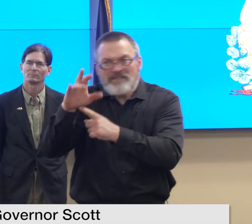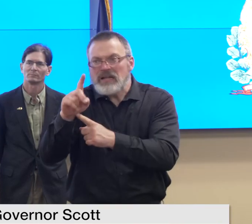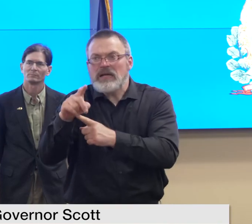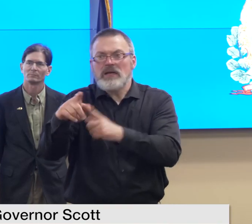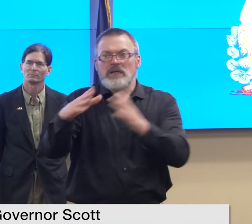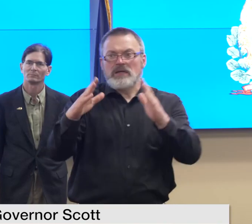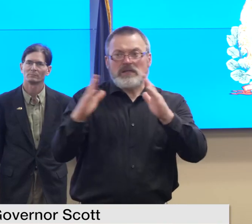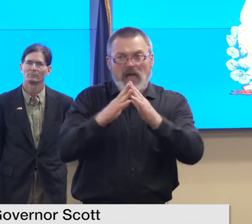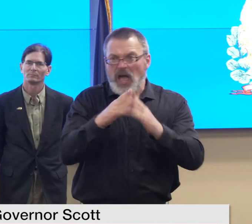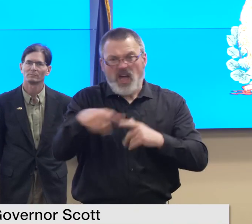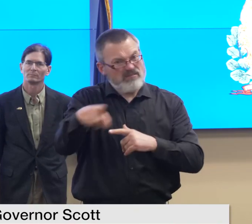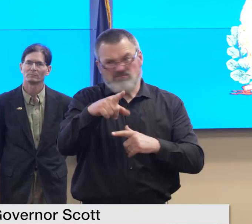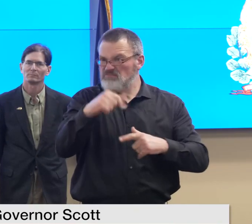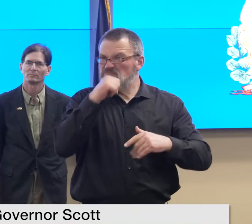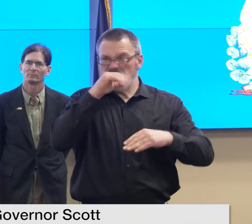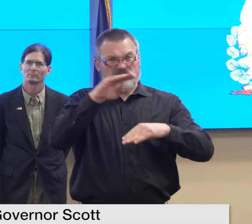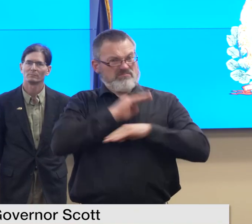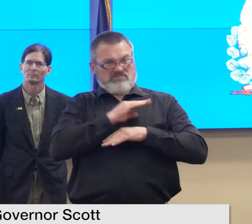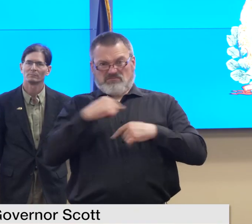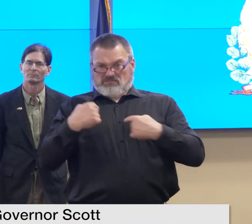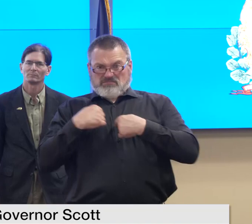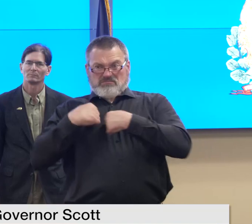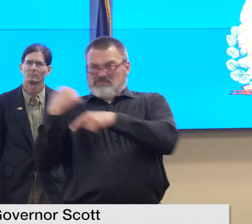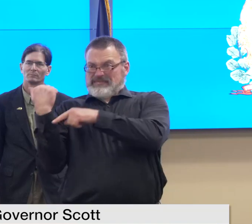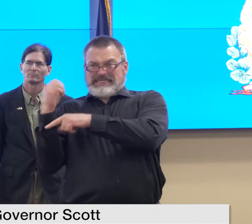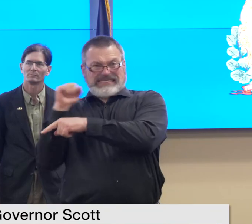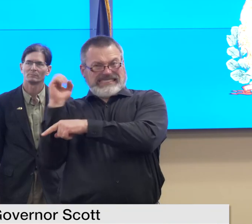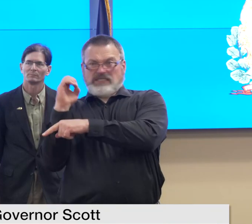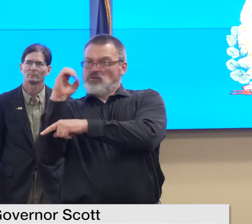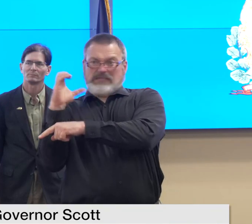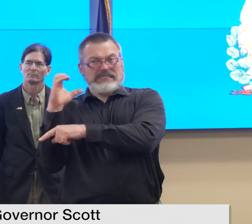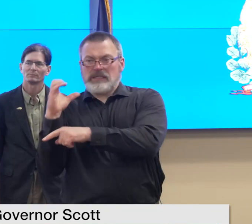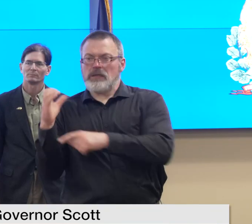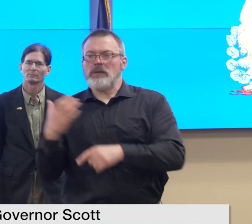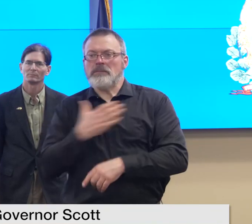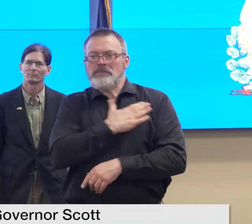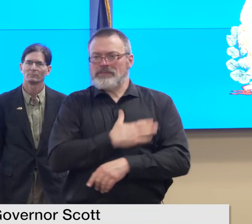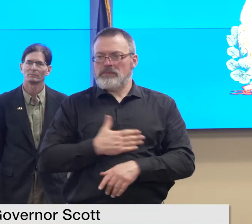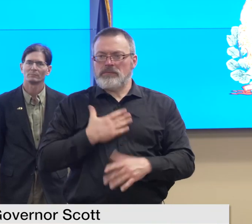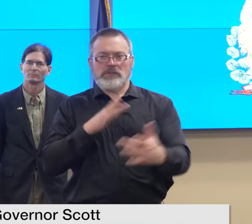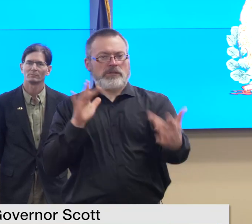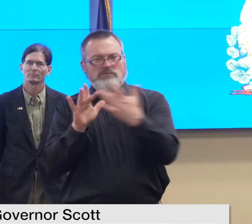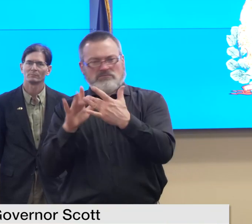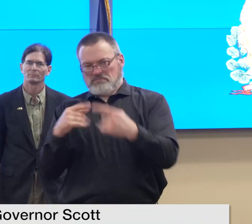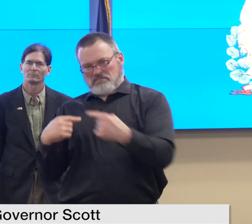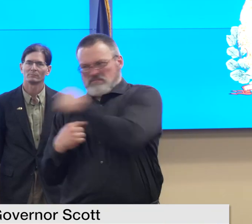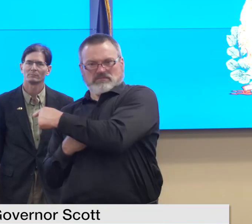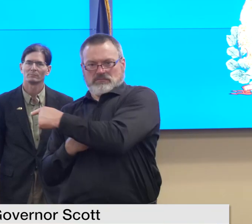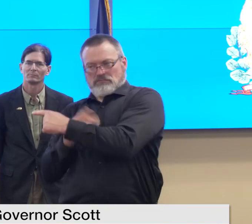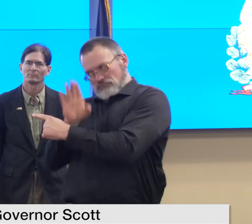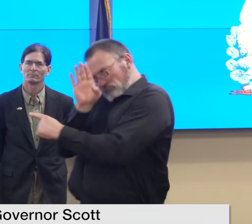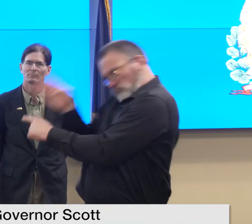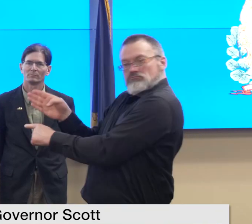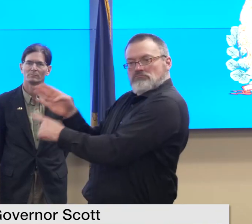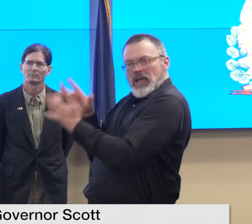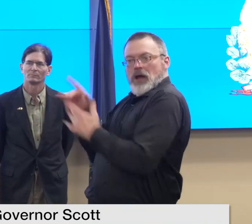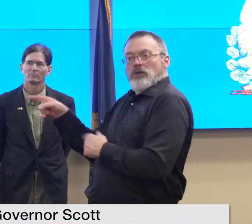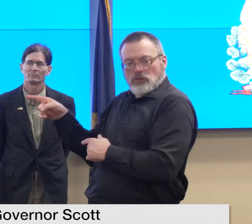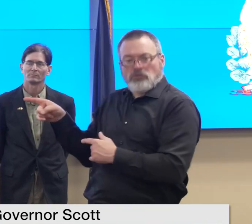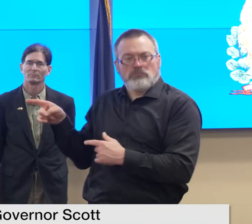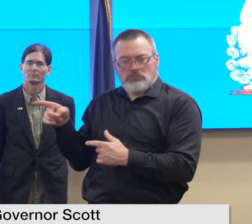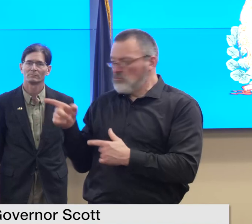with the level of service that the state or the emergency operation center is providing they can contact me directly i'm very easy to find you hadn't heard that